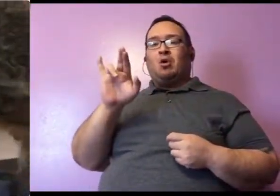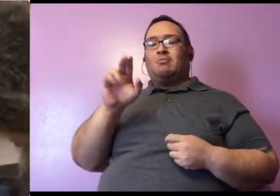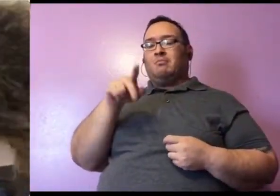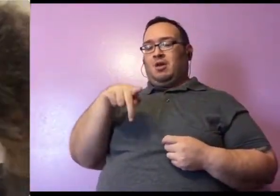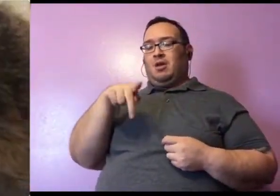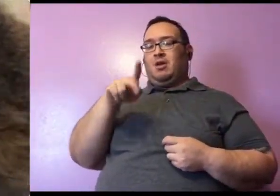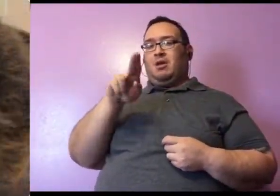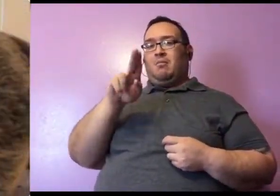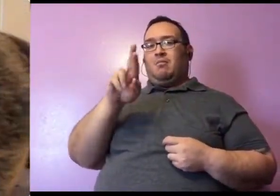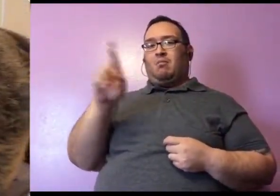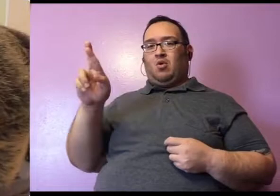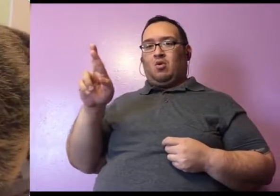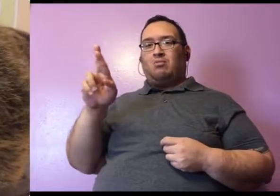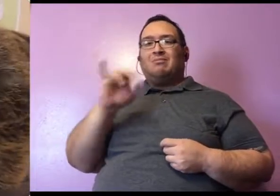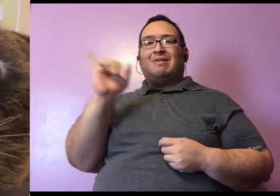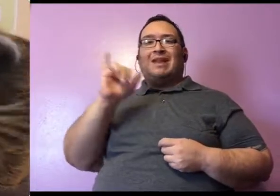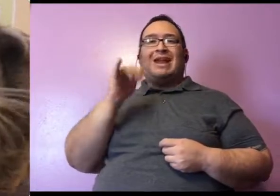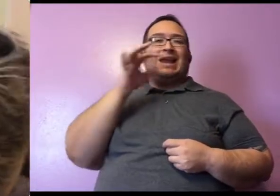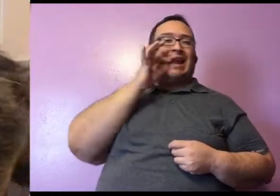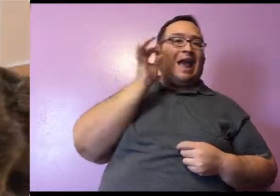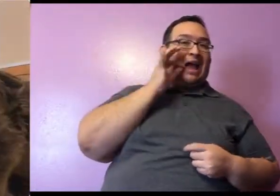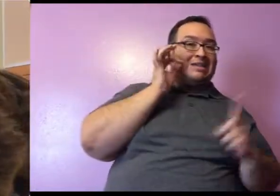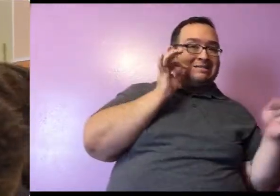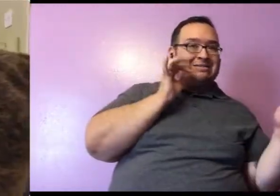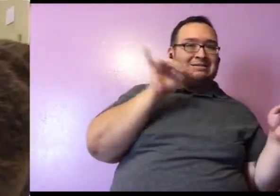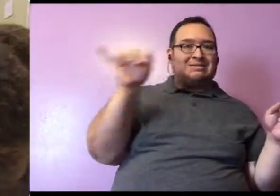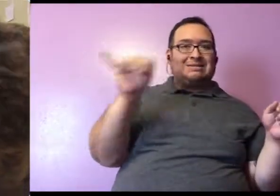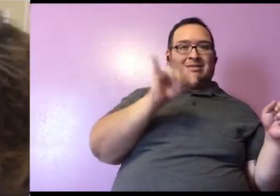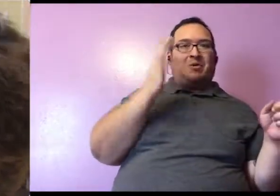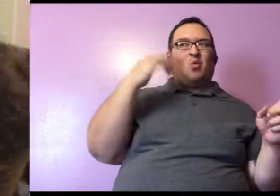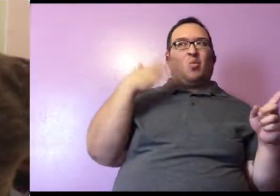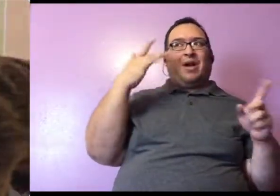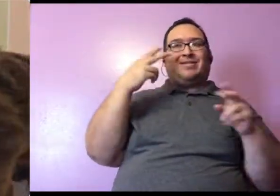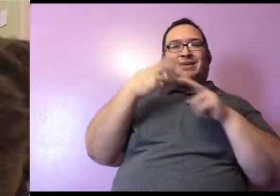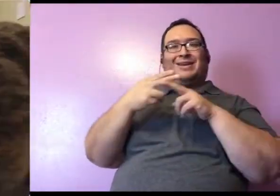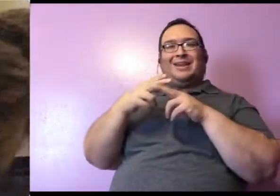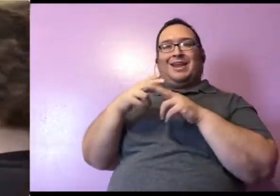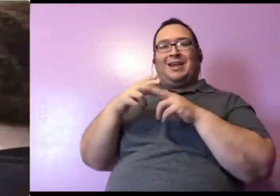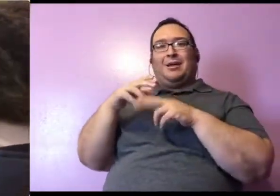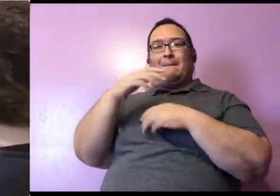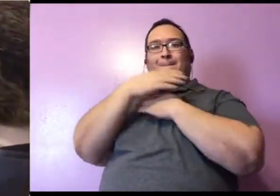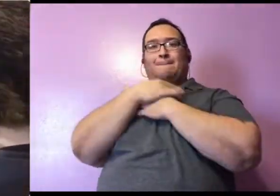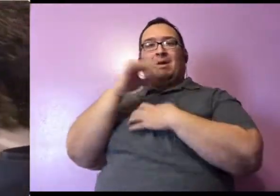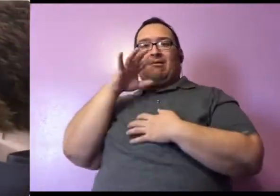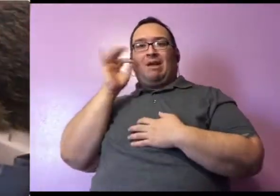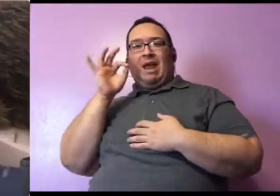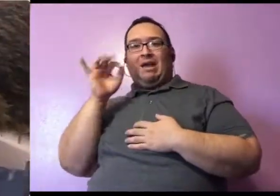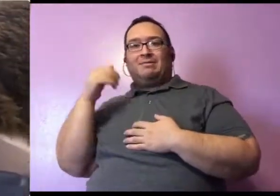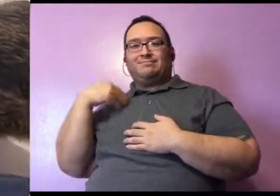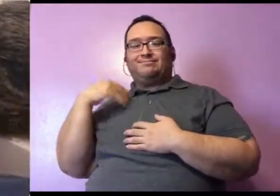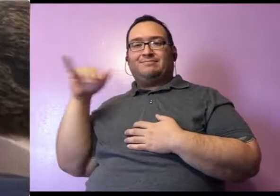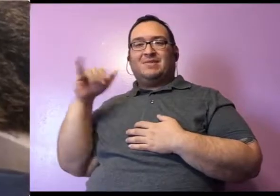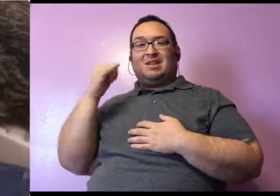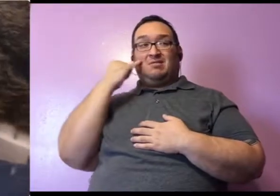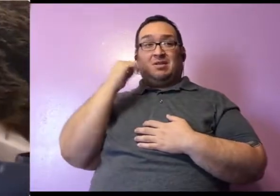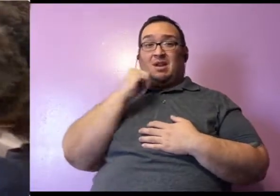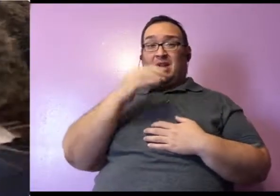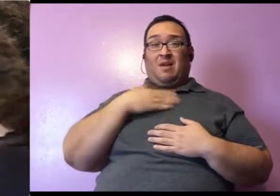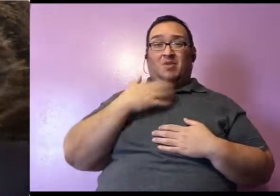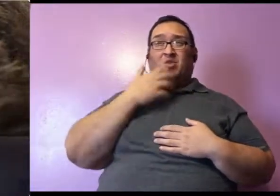probably called them their cats when they first got named. And she also will growl if she's not happy. And she will yell sometimes. And